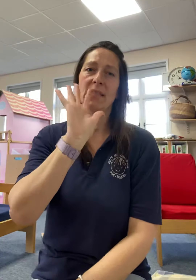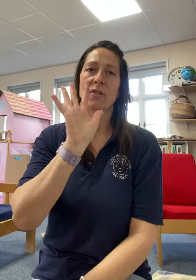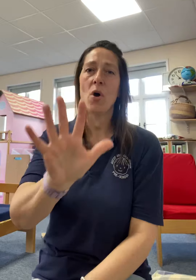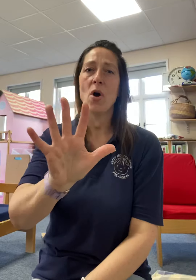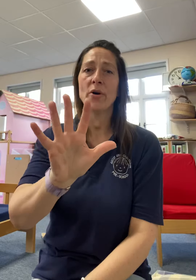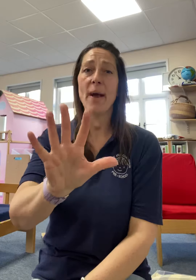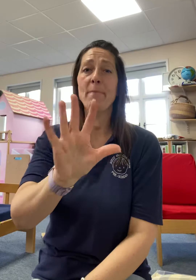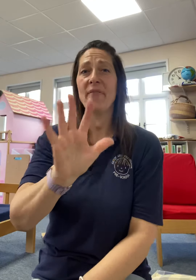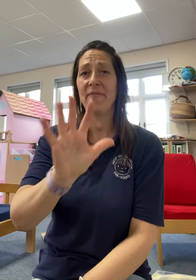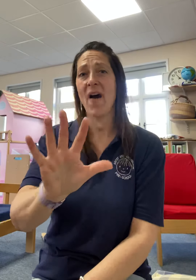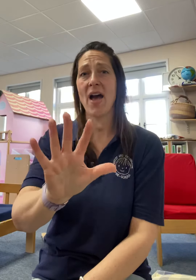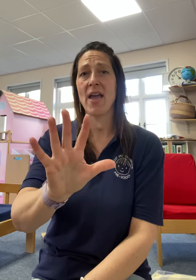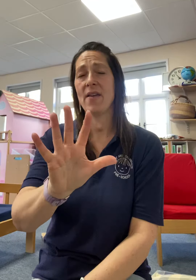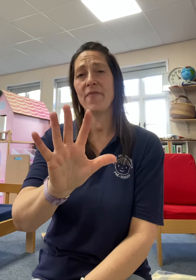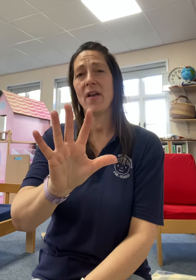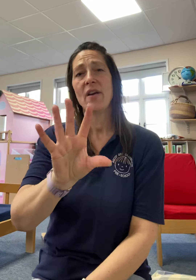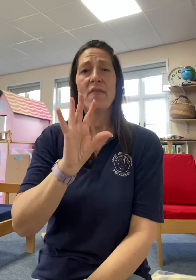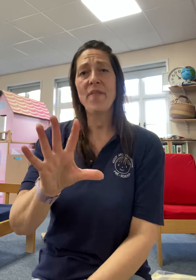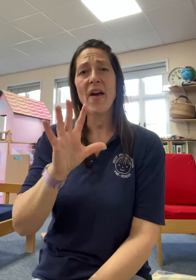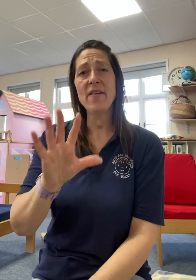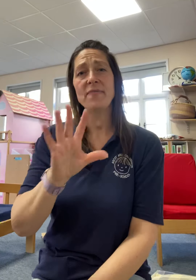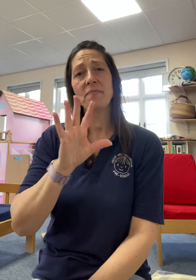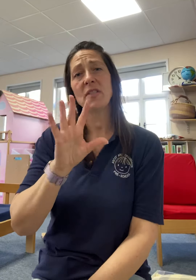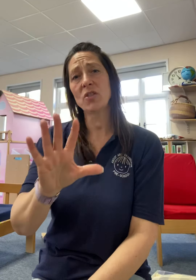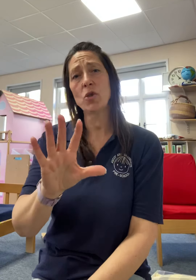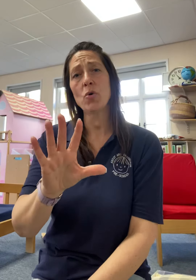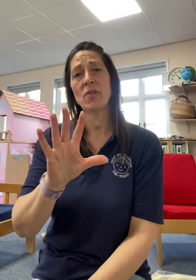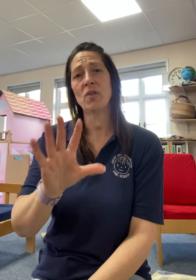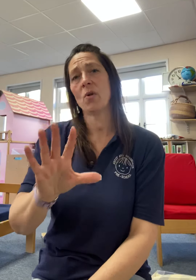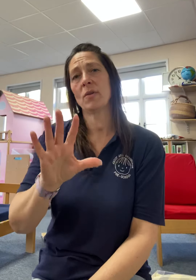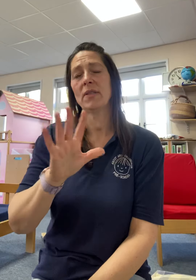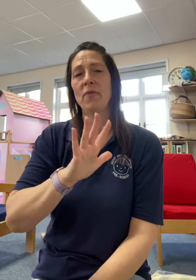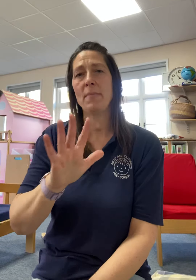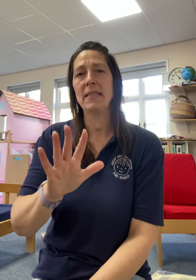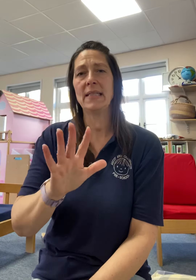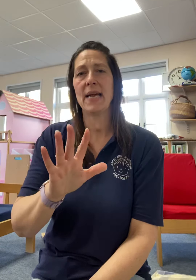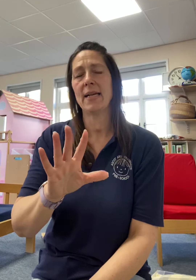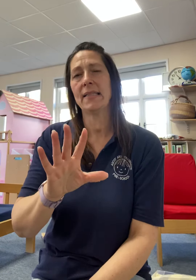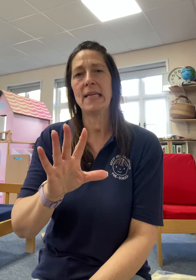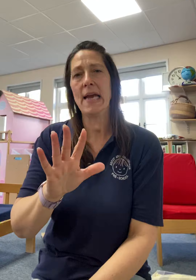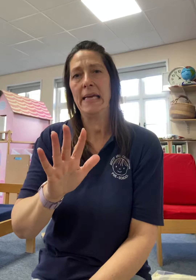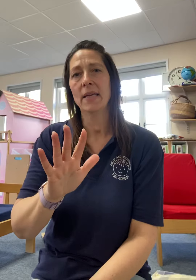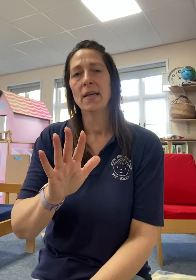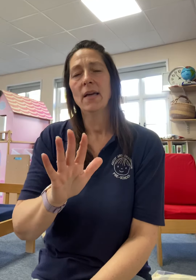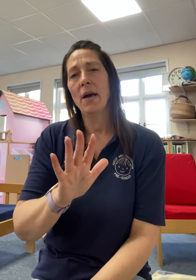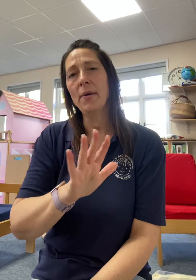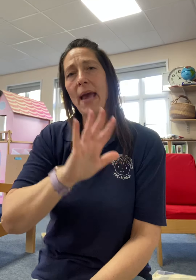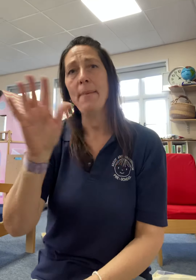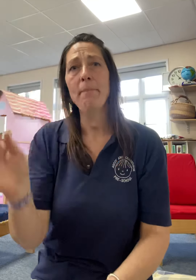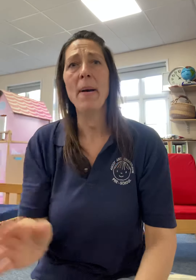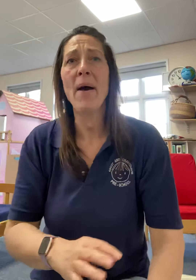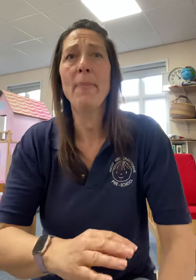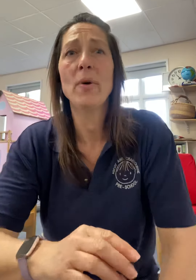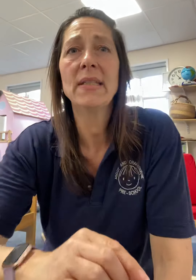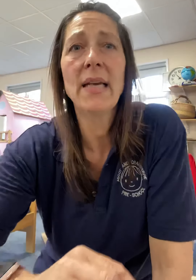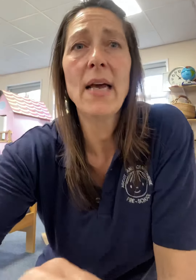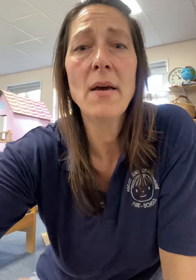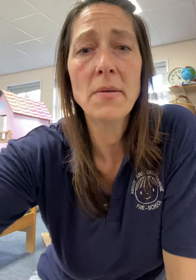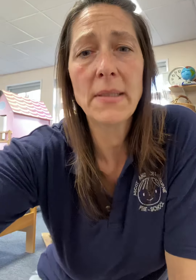song number five. Five short songs from Mrs. Hannah today. Okay. Bye-bye boys and girls.-bye boys.